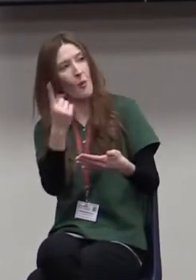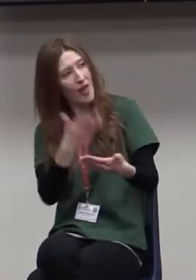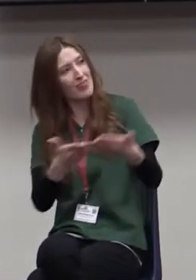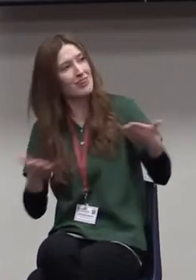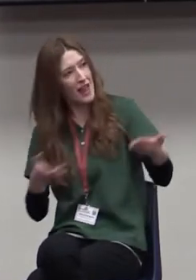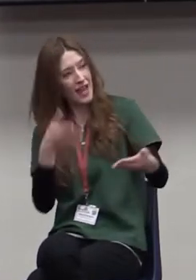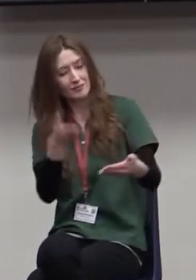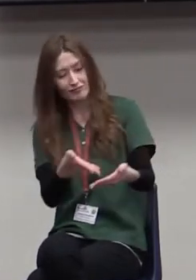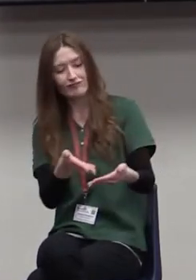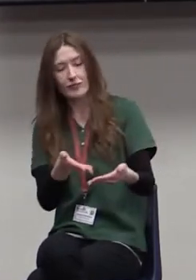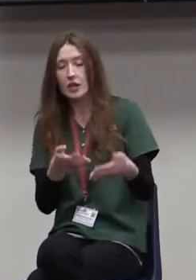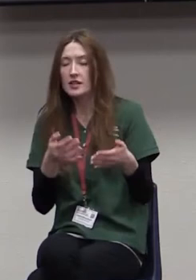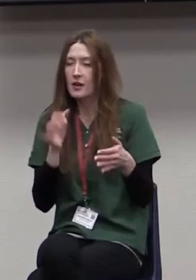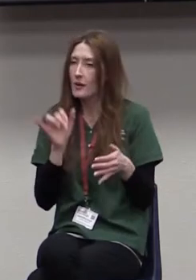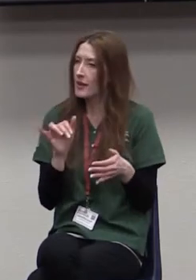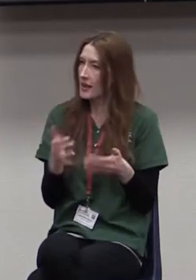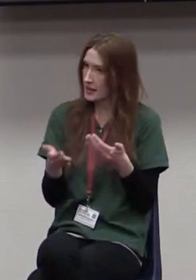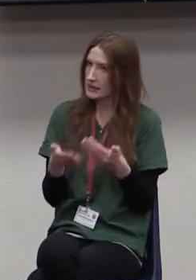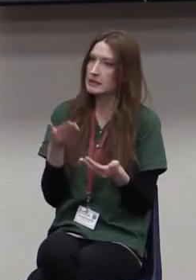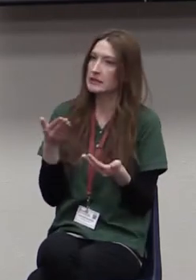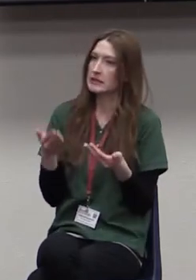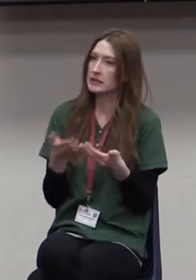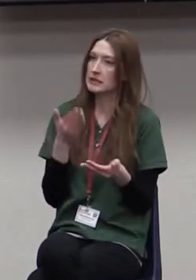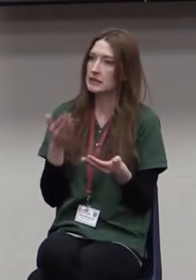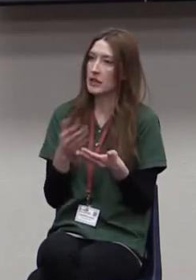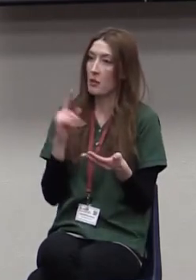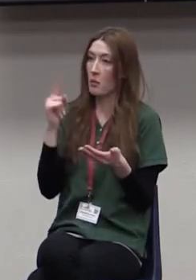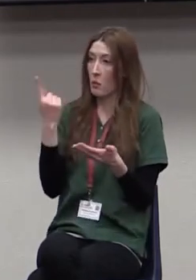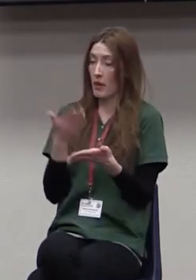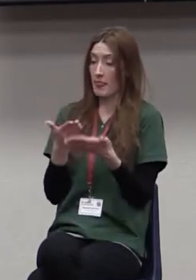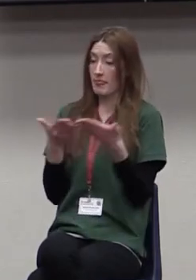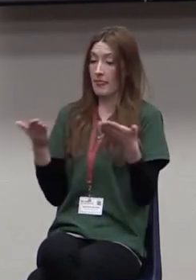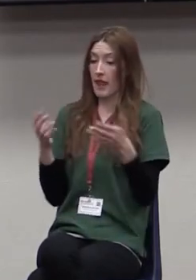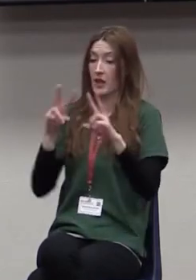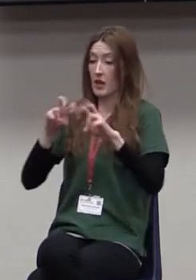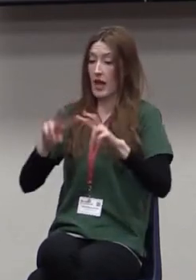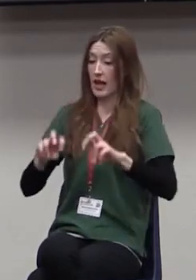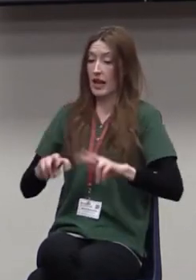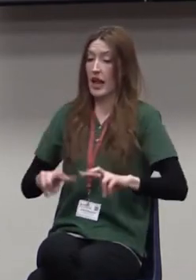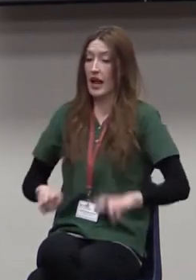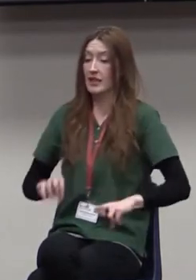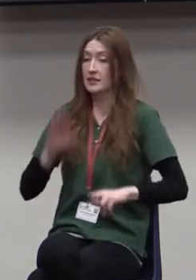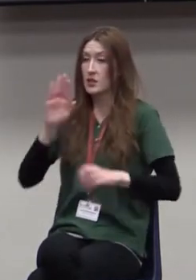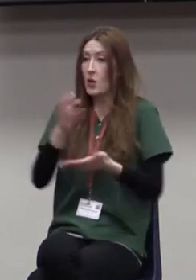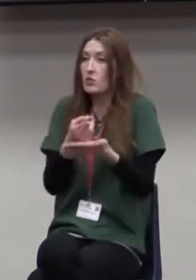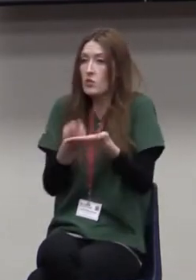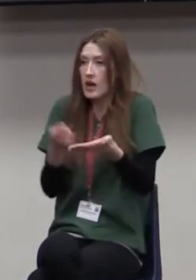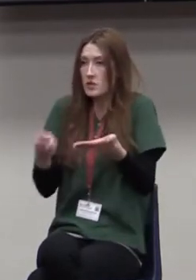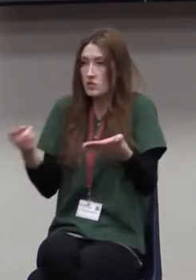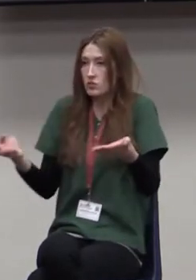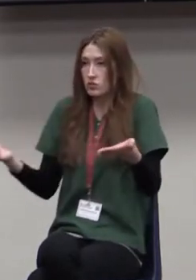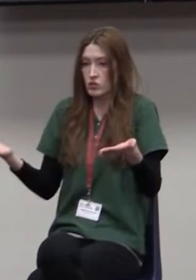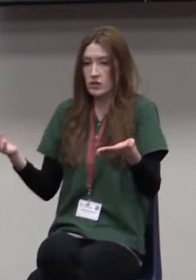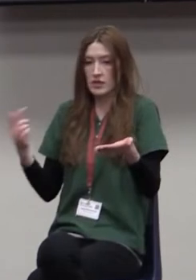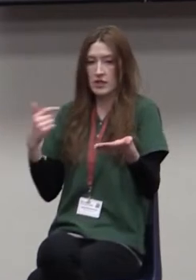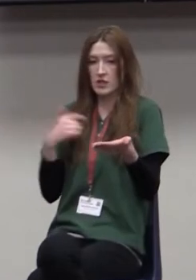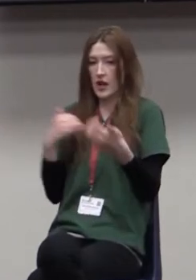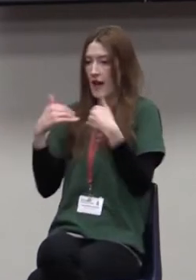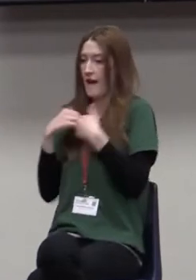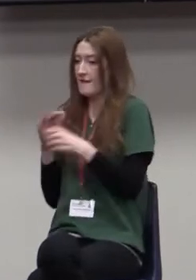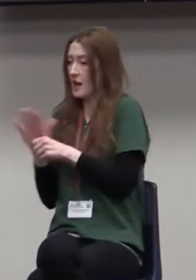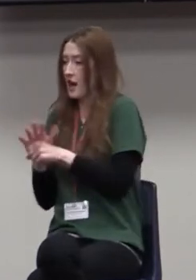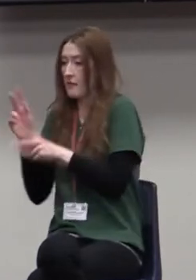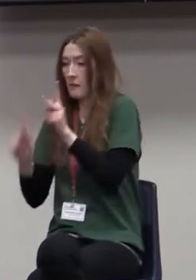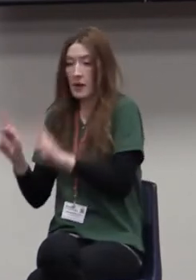if you're analyzing that, one of the things that you're going to analyze are your resources. Do we have enough resources? Do we have enough people to do